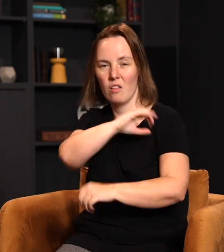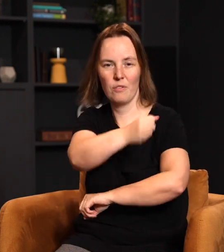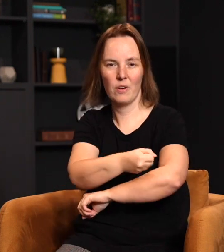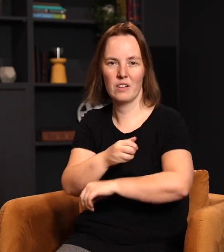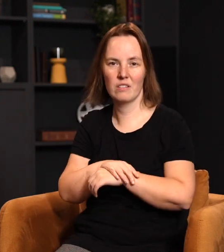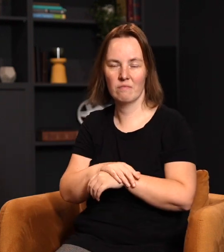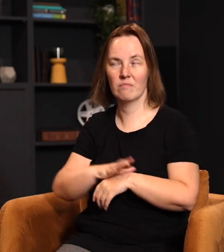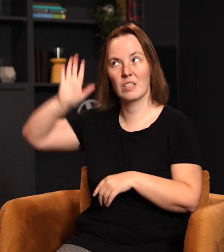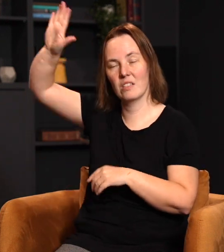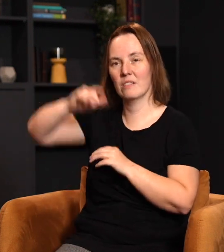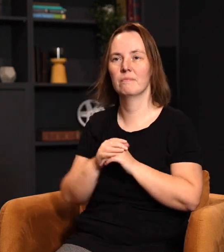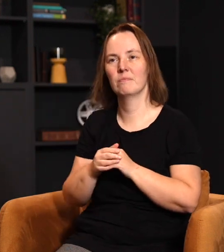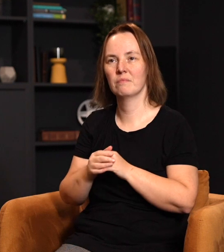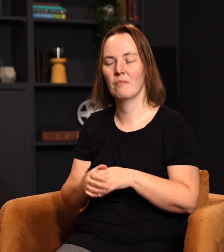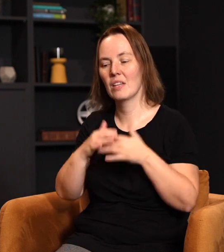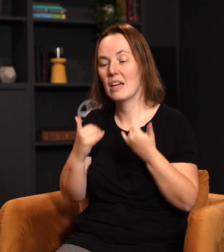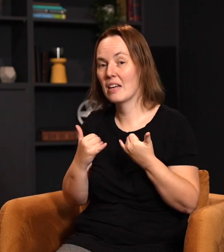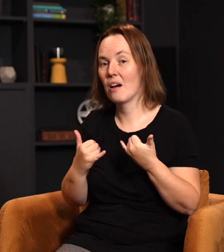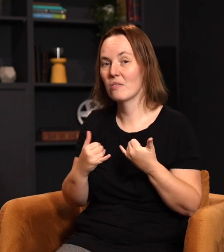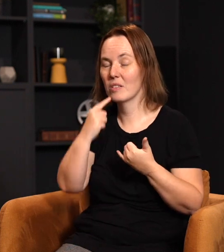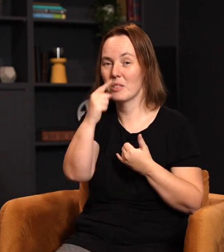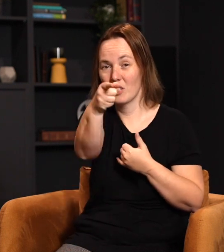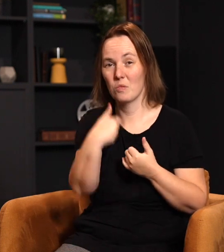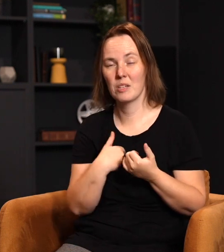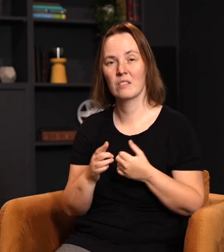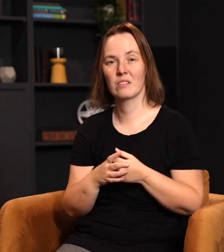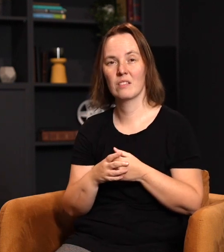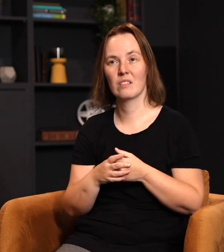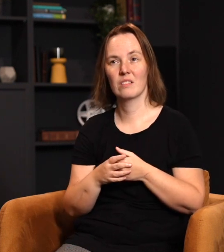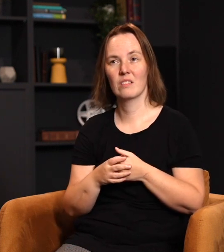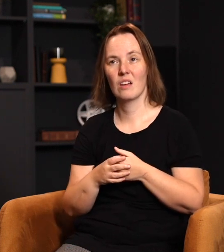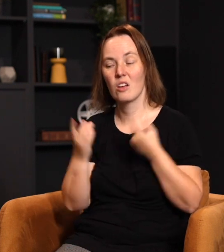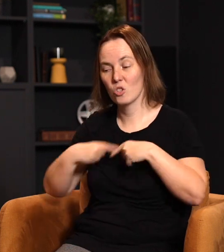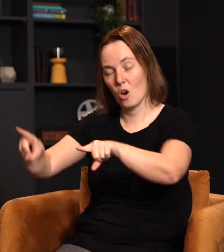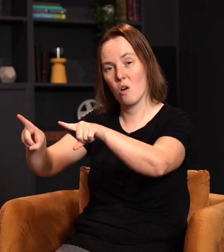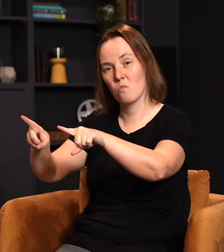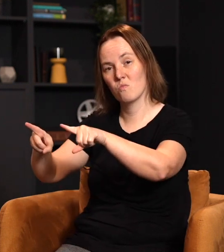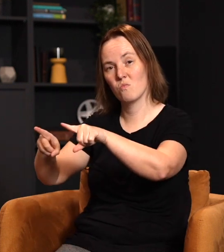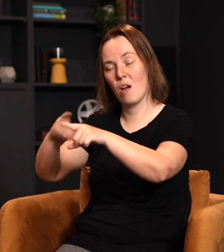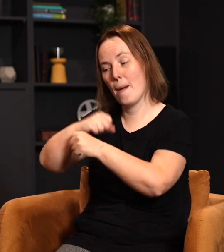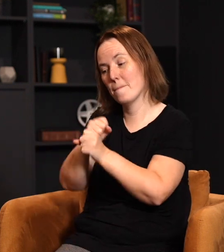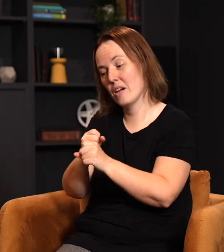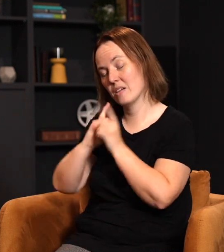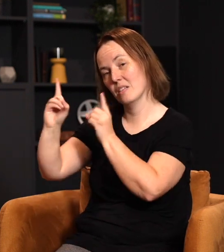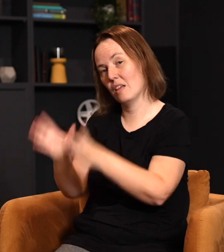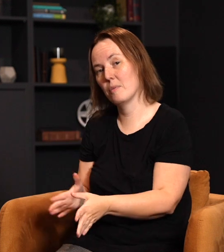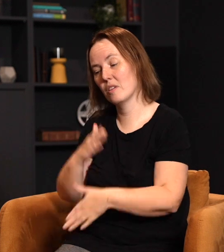All authority is now mine. Now, he speaks to you and me. Let's read the rest. Therefore, go and make disciples